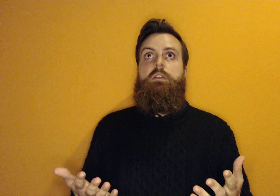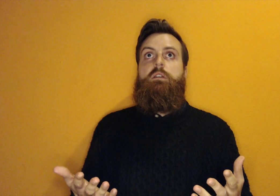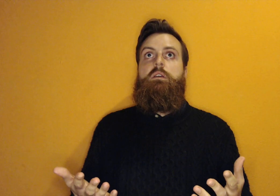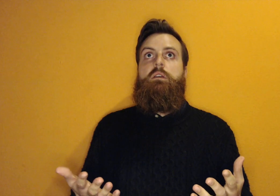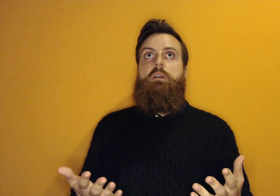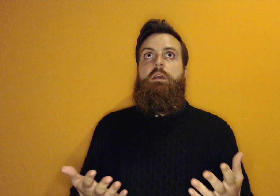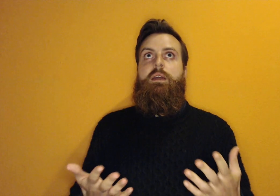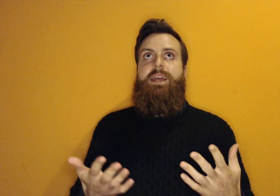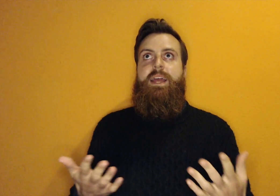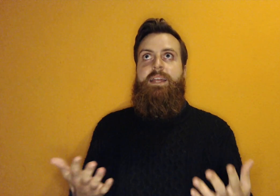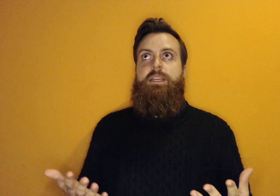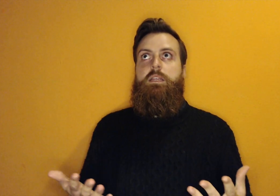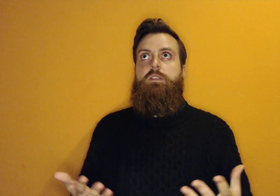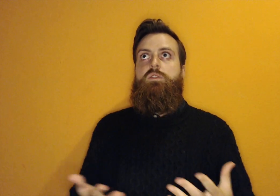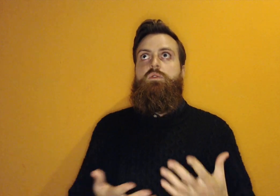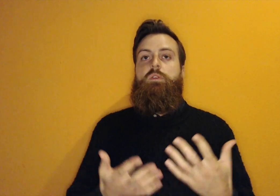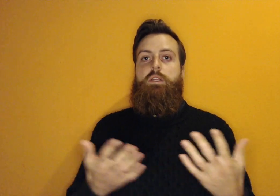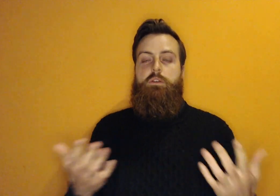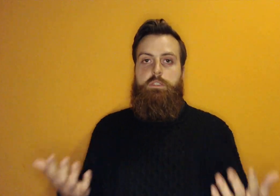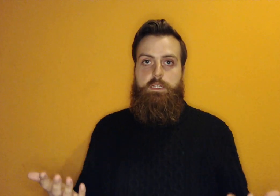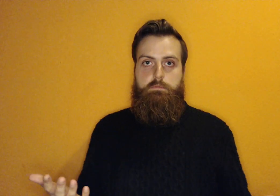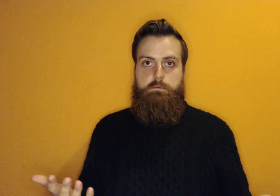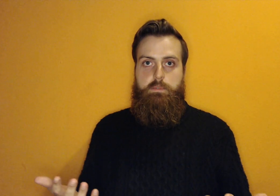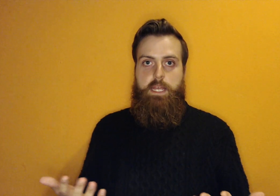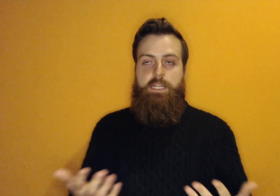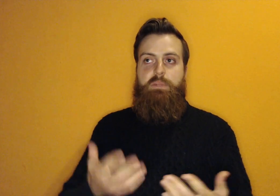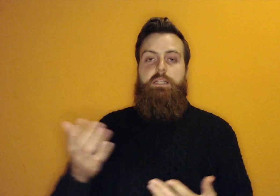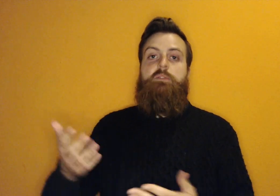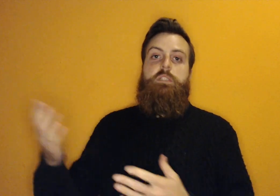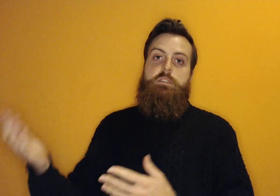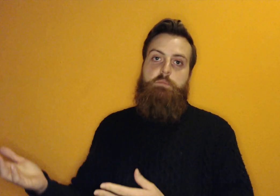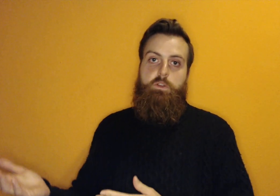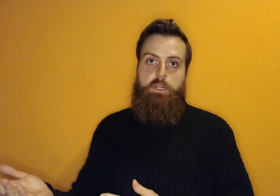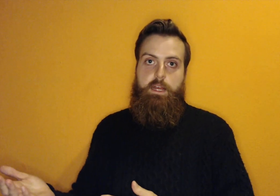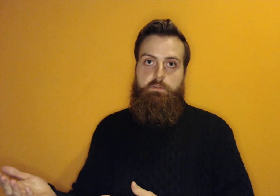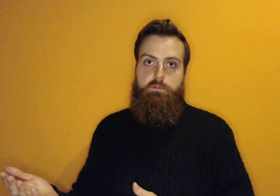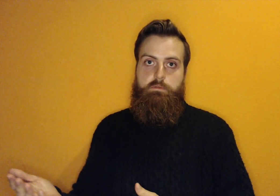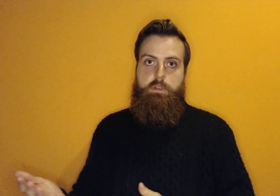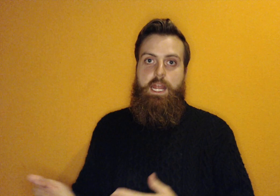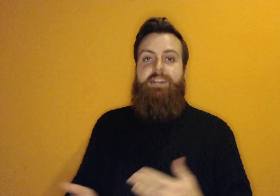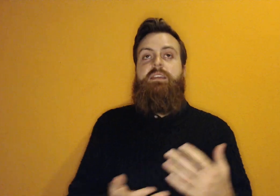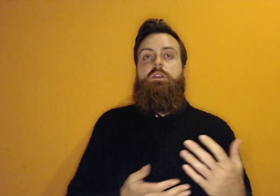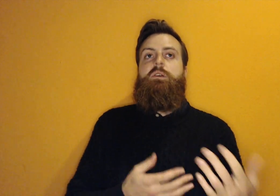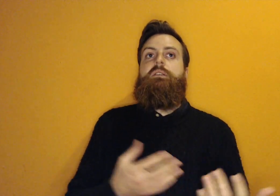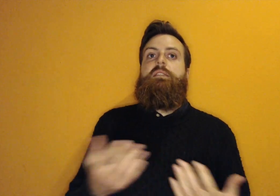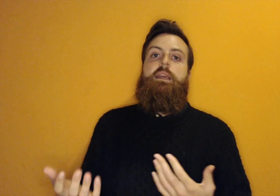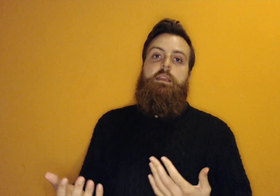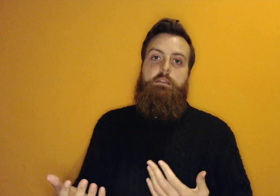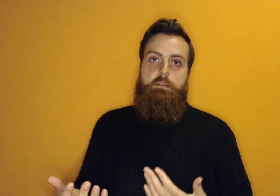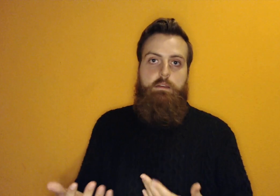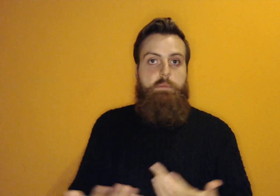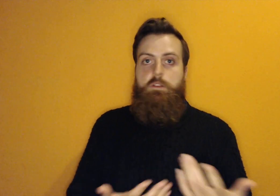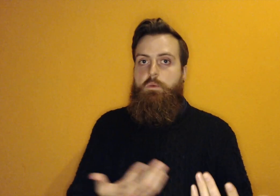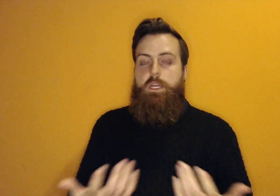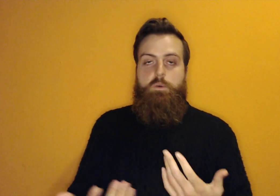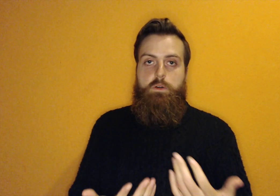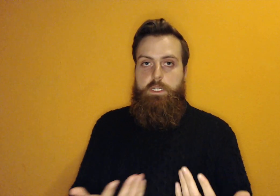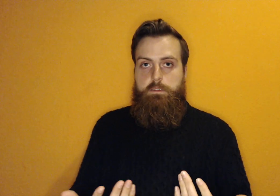any story you could tell any belief system, you could have anything you could say about the way the world is,